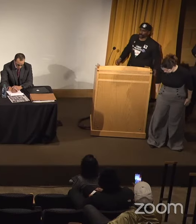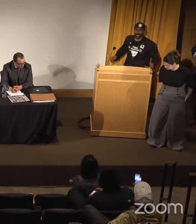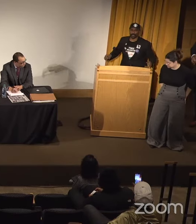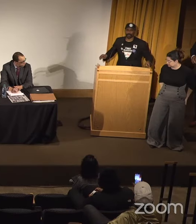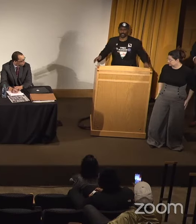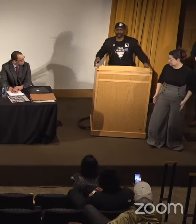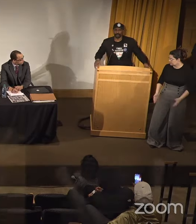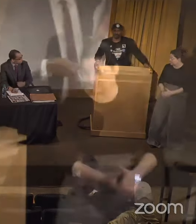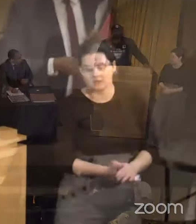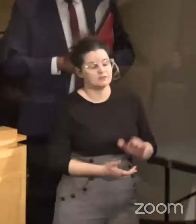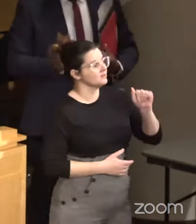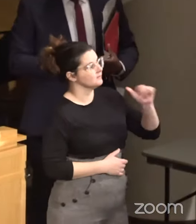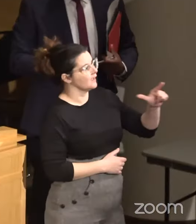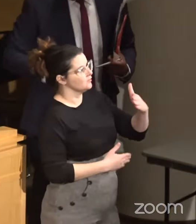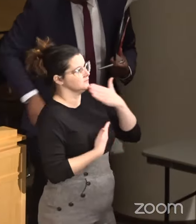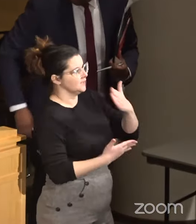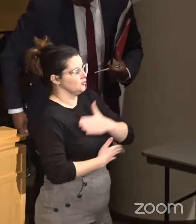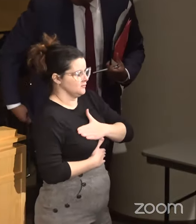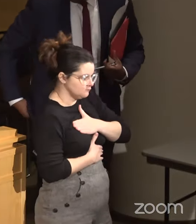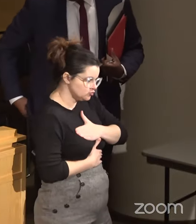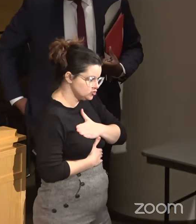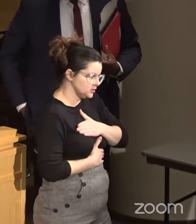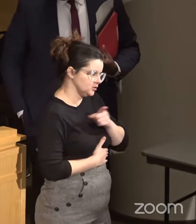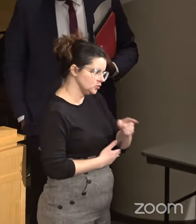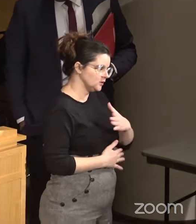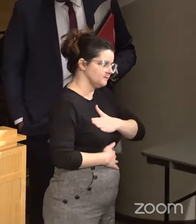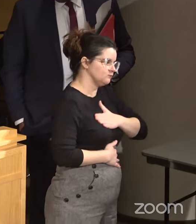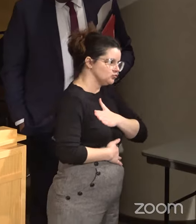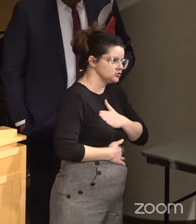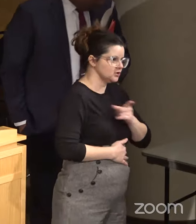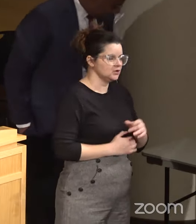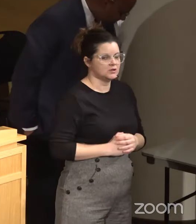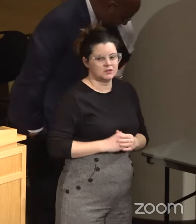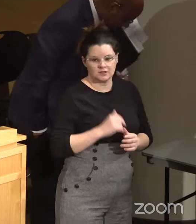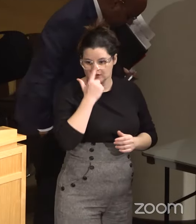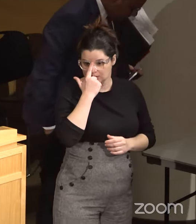So, Al, thank you. Appreciate you. Appreciate you, Angel.